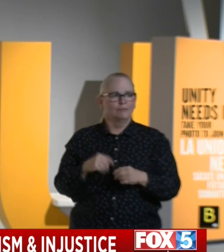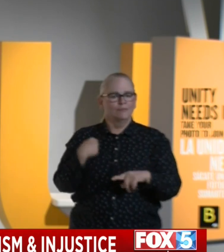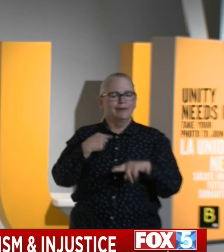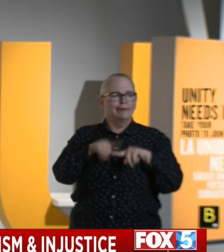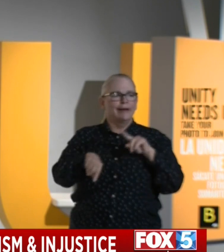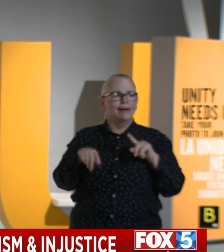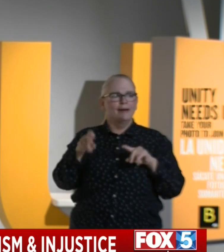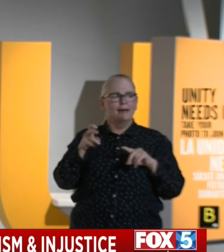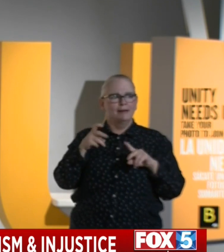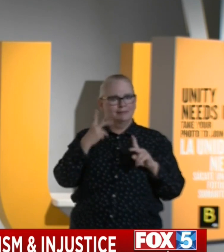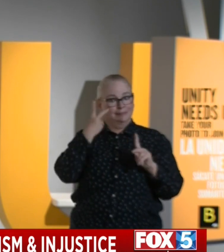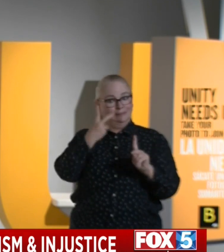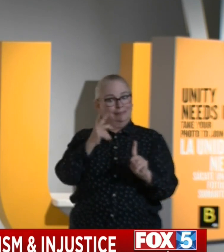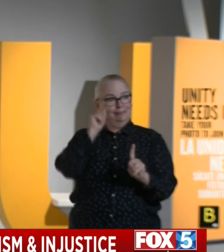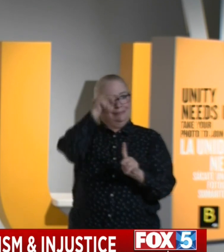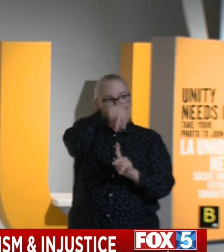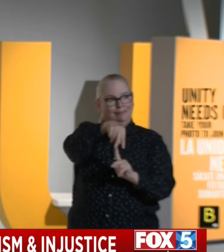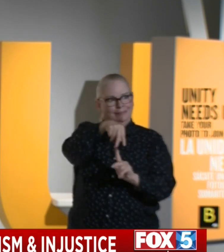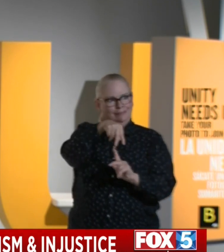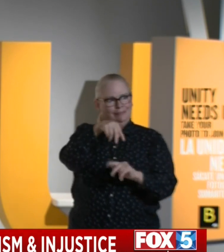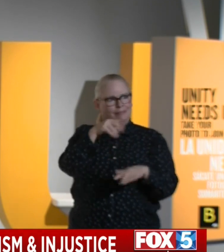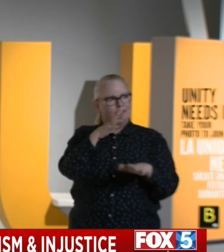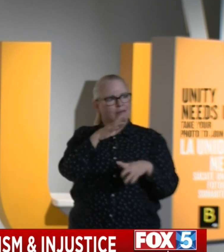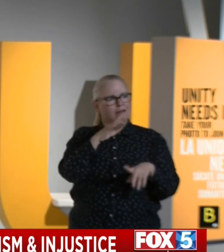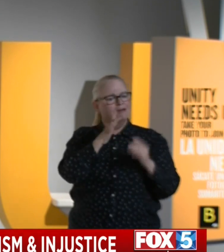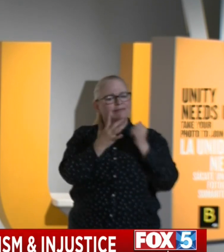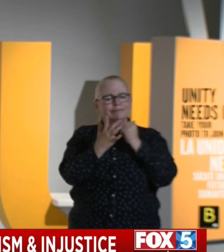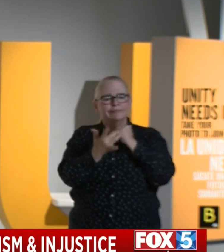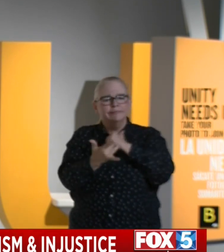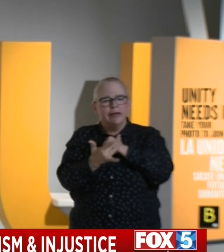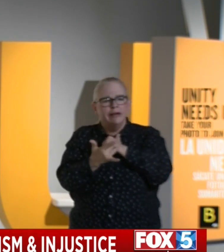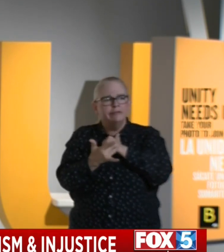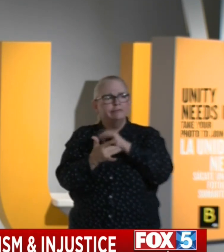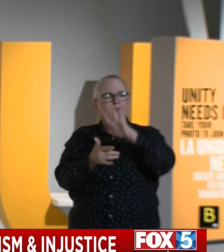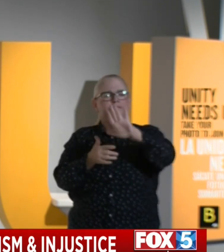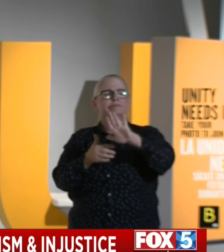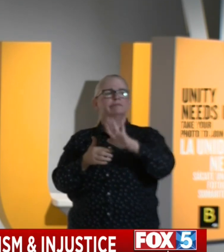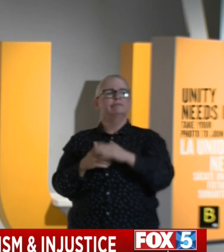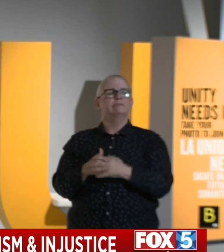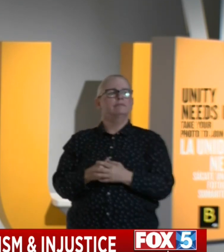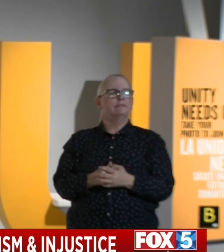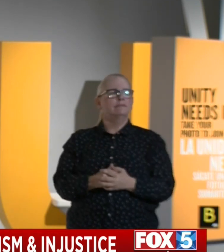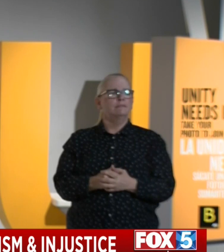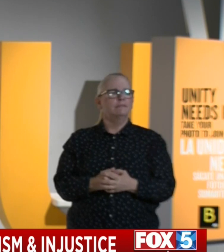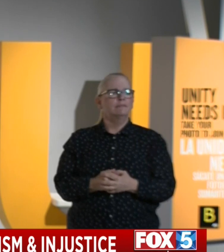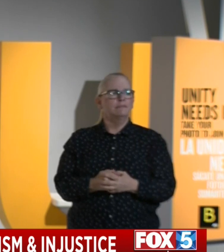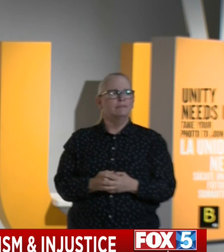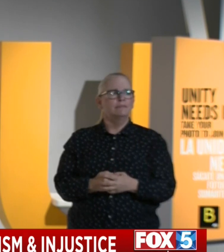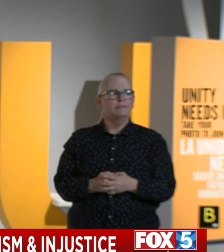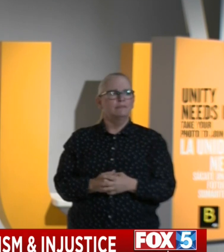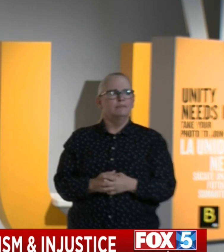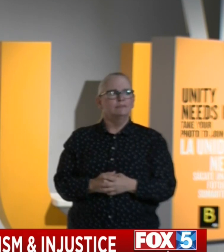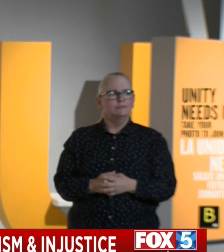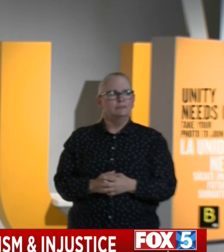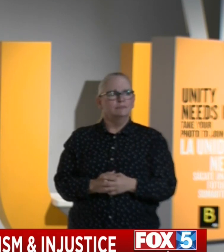the kind of techniques that tragically and ironically we train.